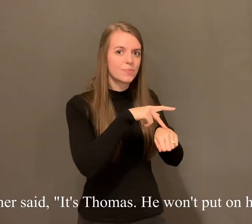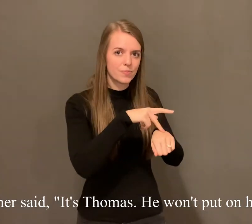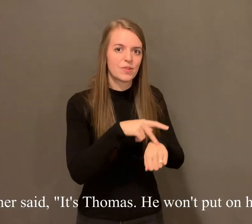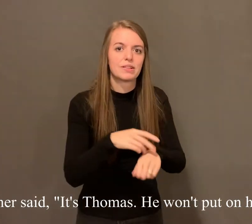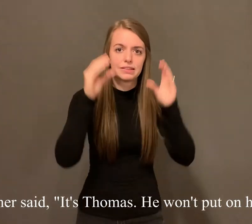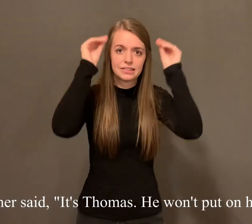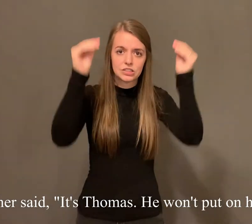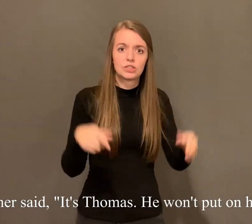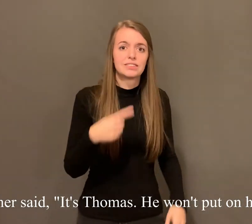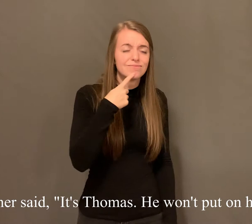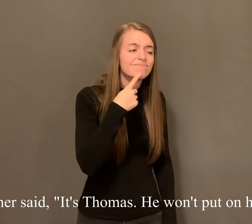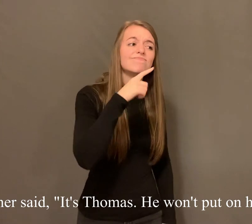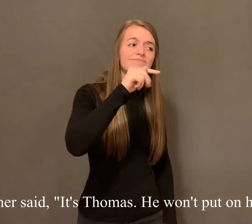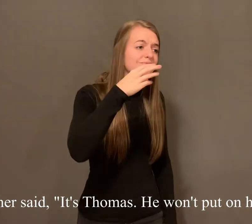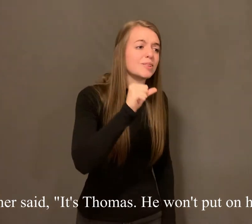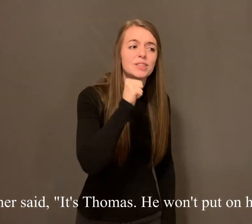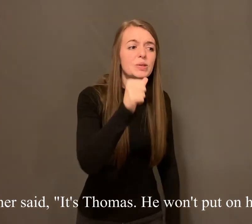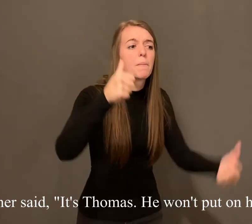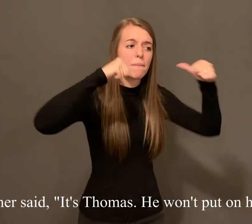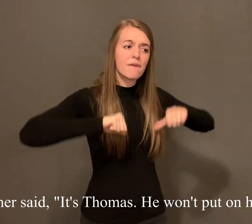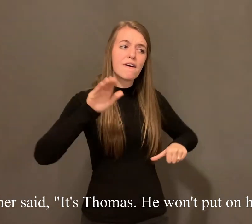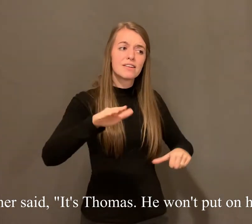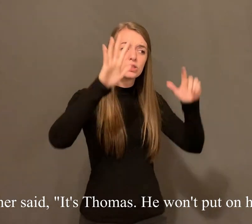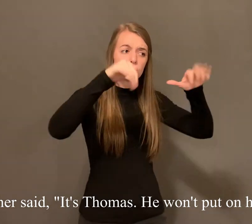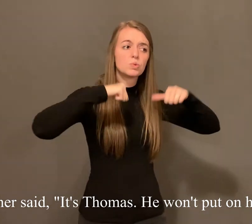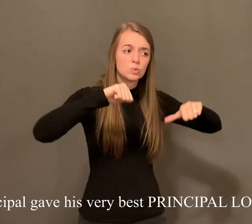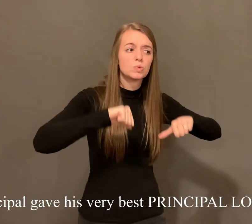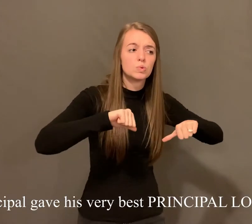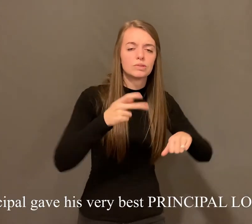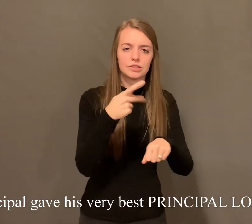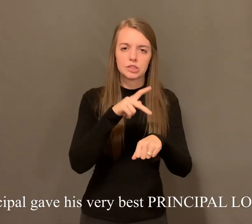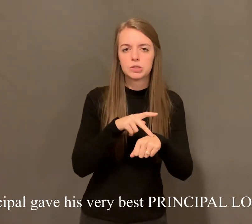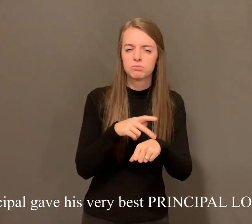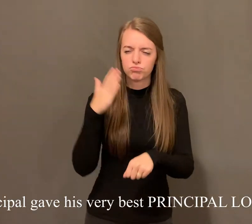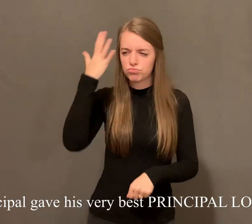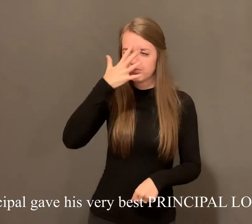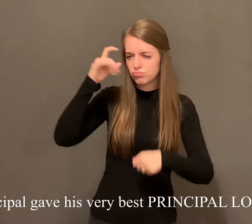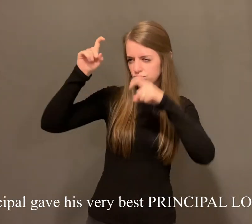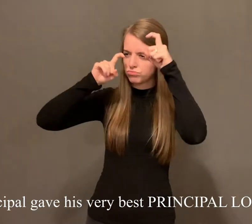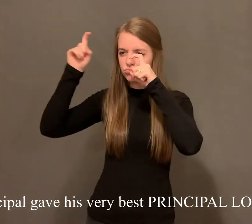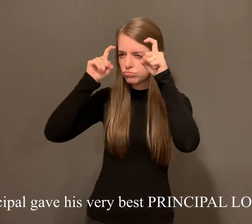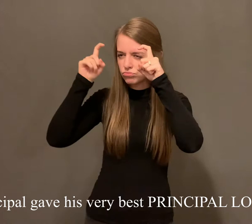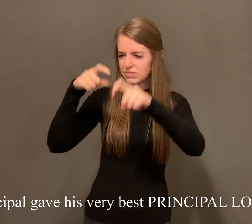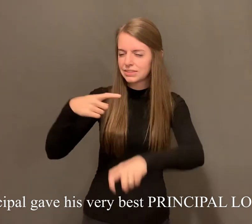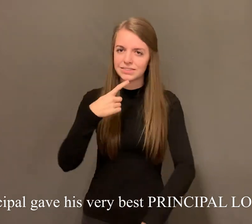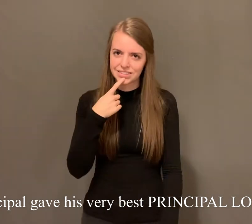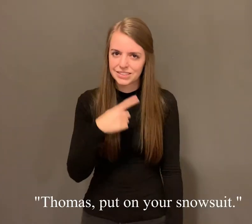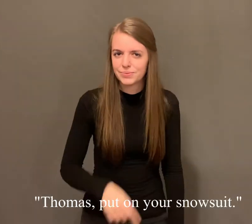teacher said it's thomas he won't put on his snowsuit the principal gave his very best principal look and said thomas